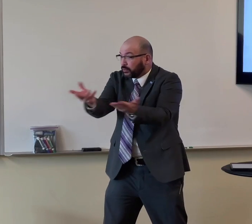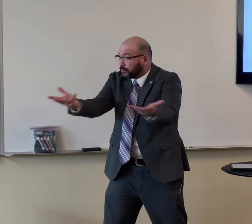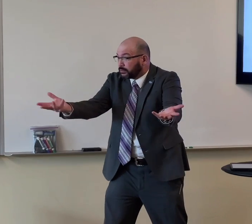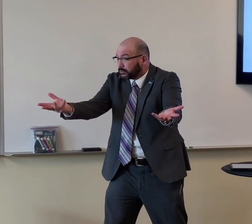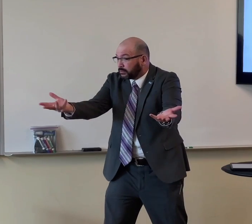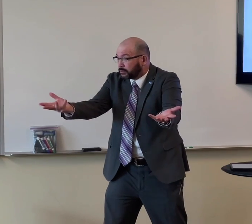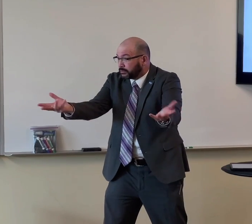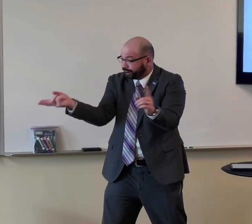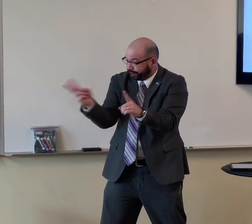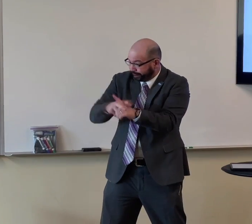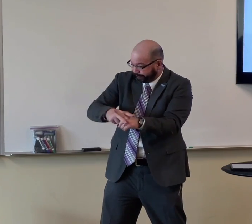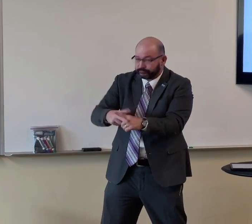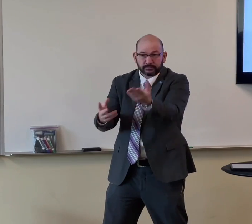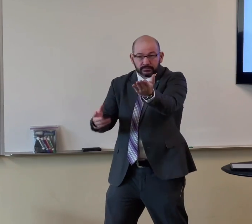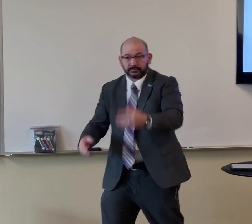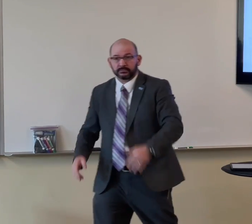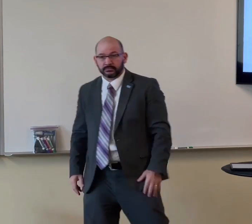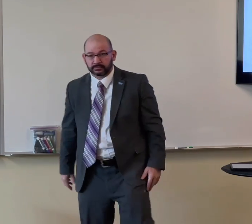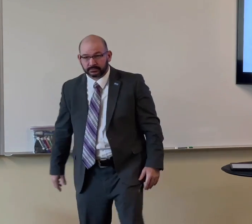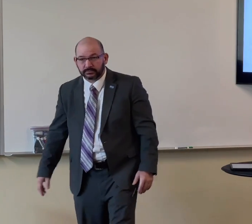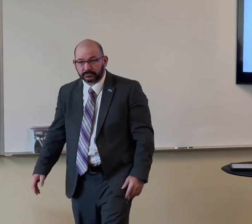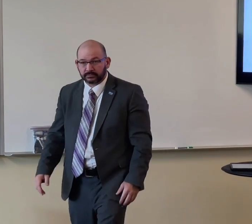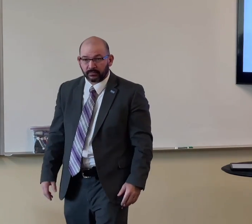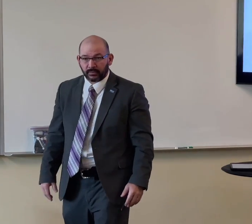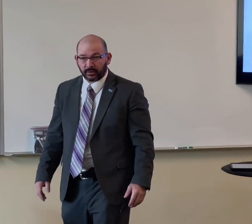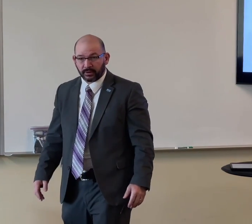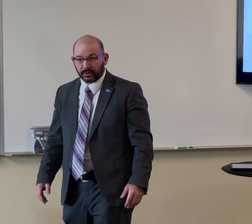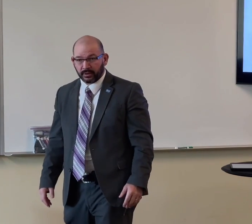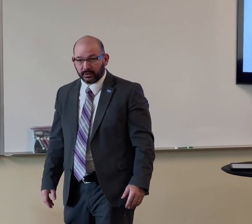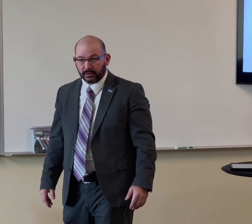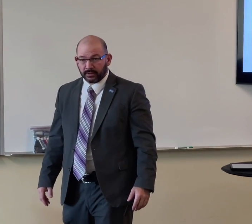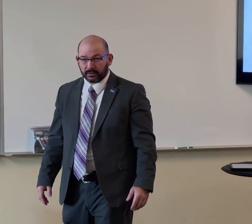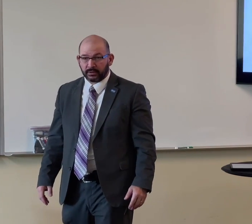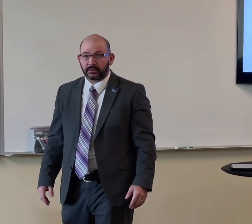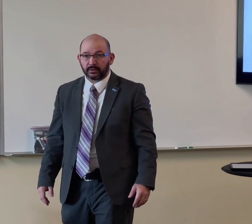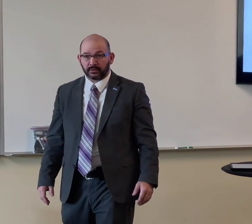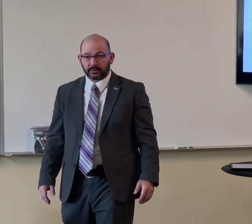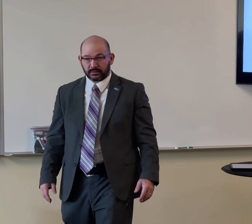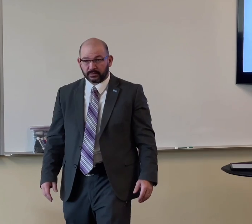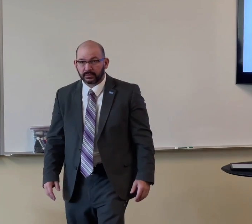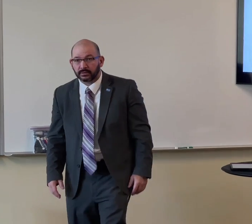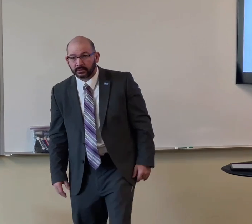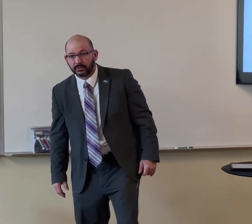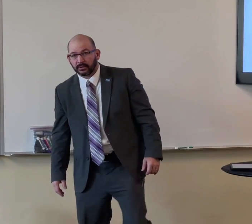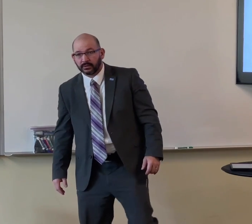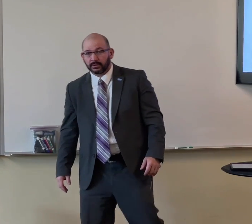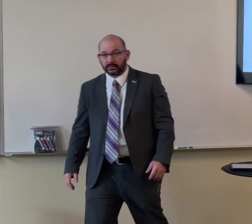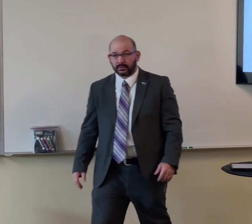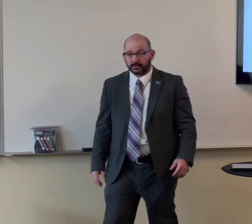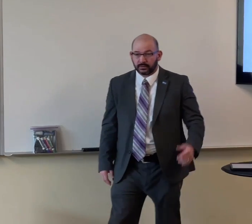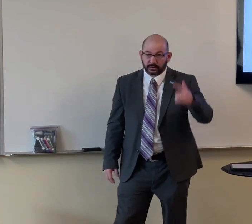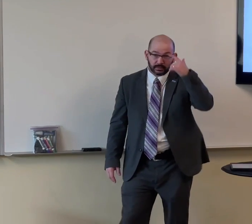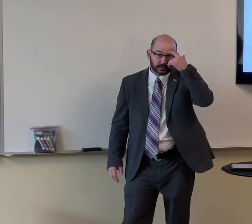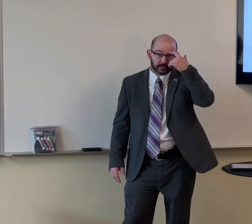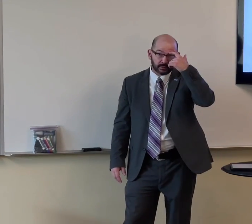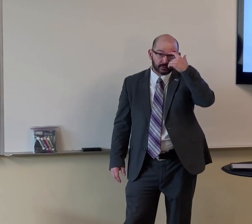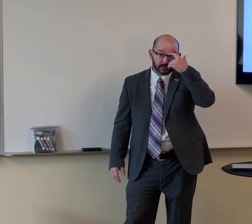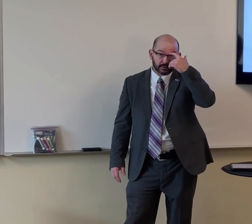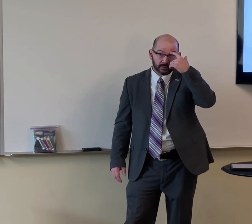That's true. Yeah. Apply. Our perspective changes. It says, ye